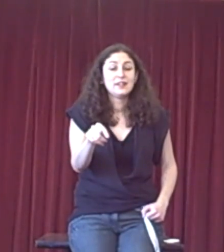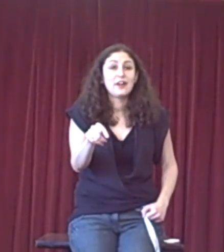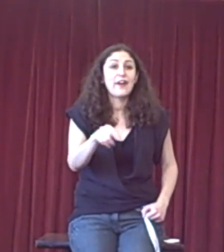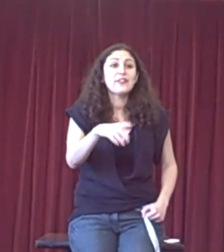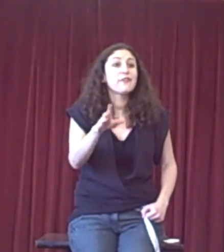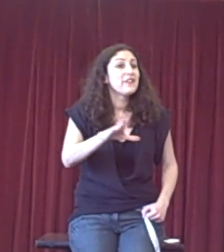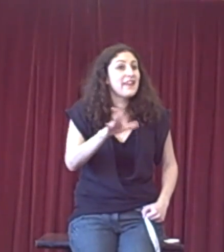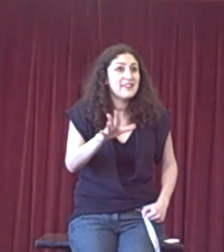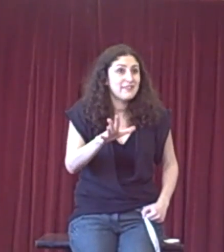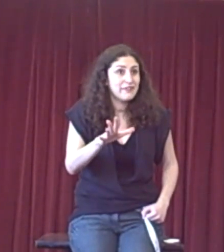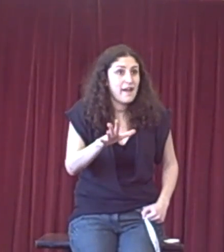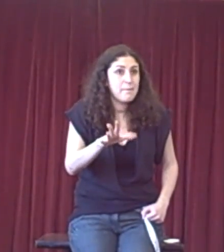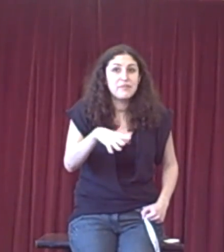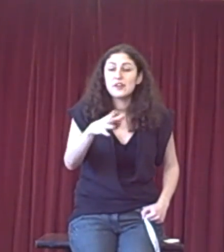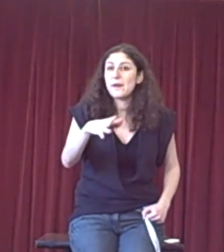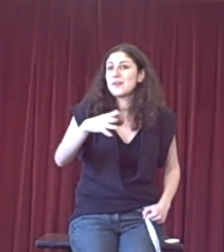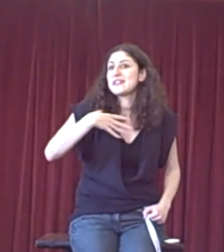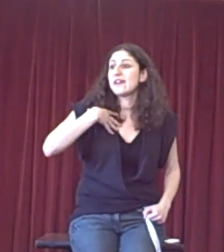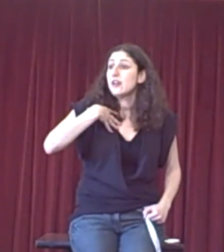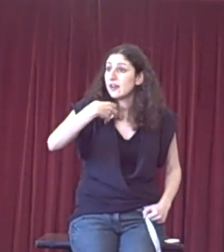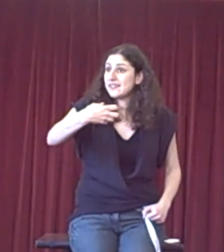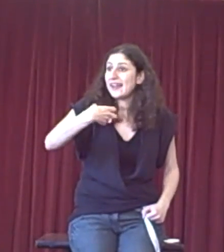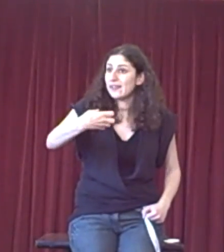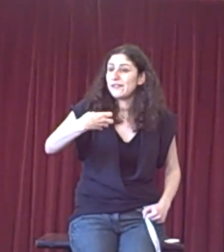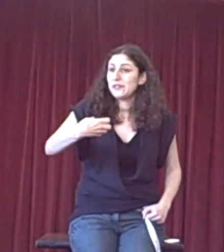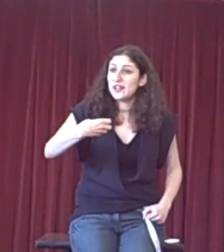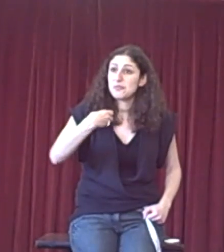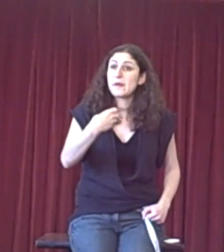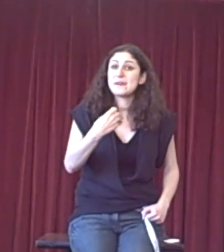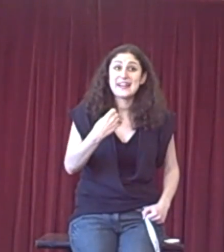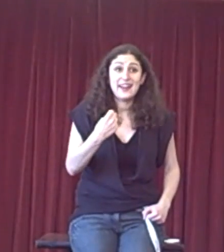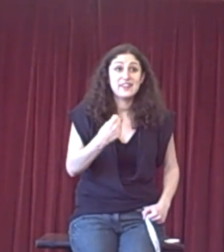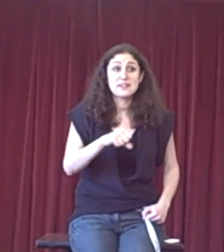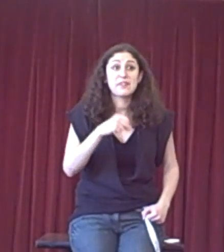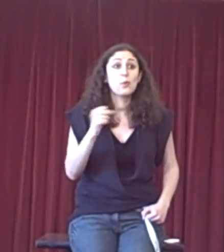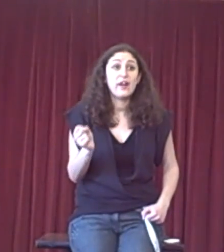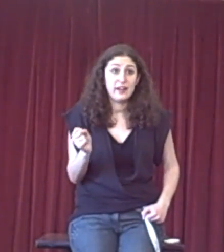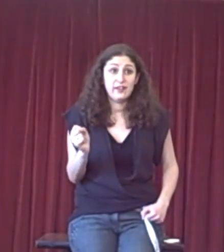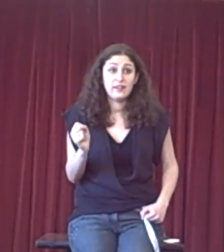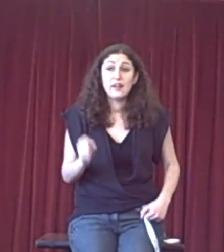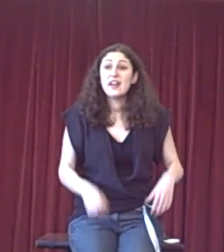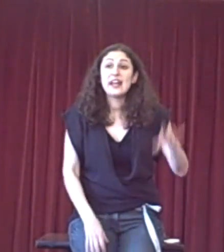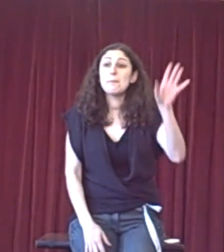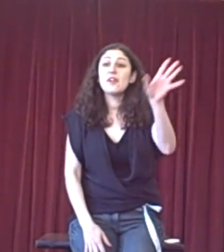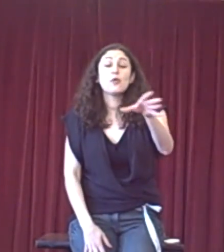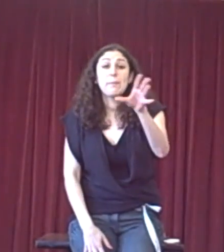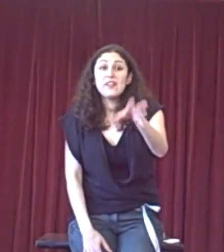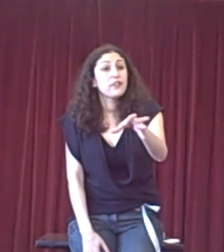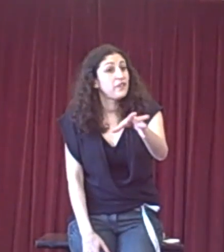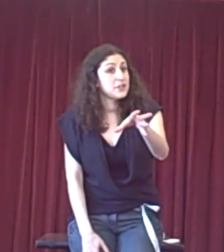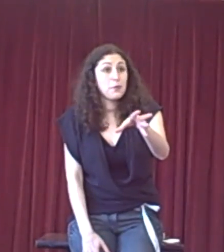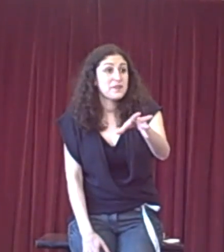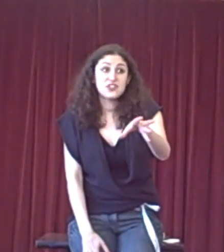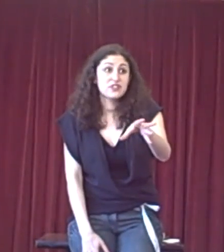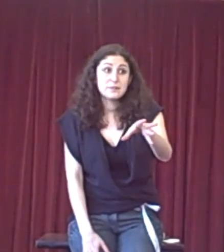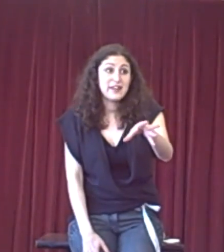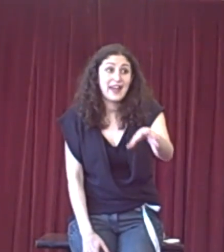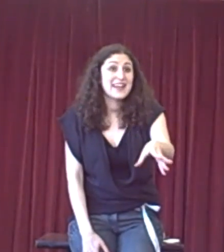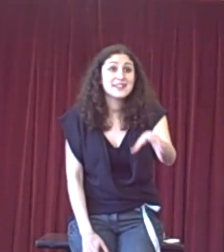Right? in the debate where I say, attacking the foundation might be attacking that something works. It might not be that the first propositional speaker has